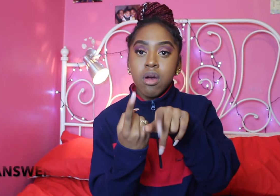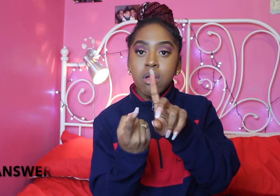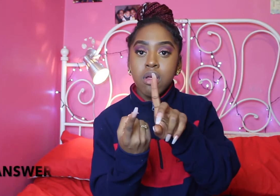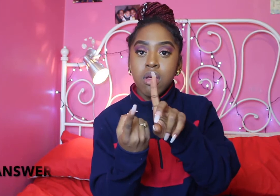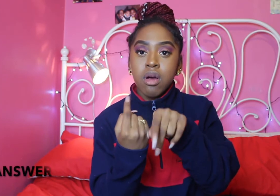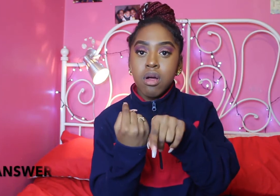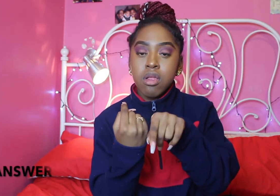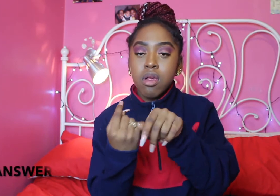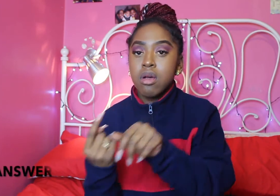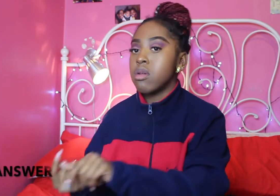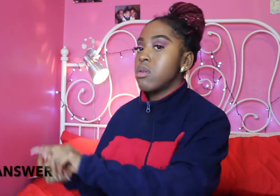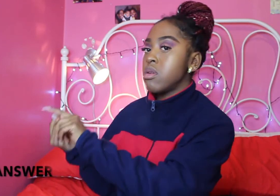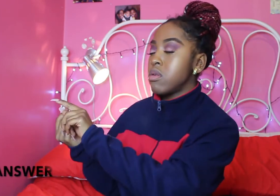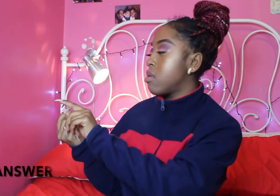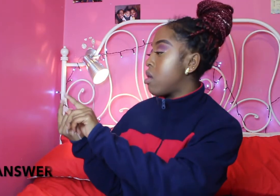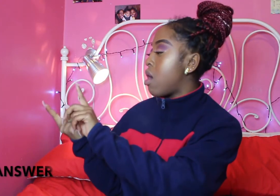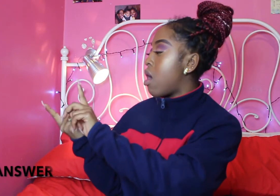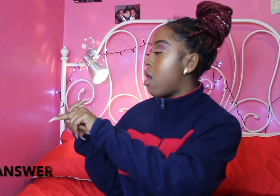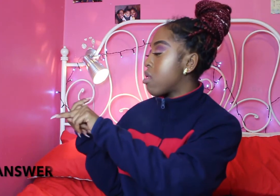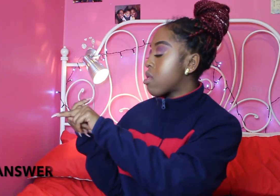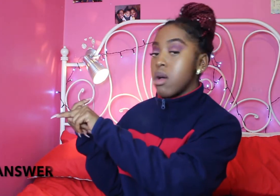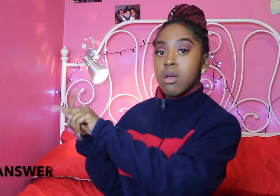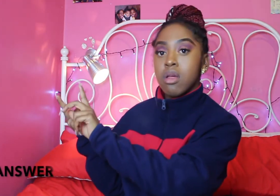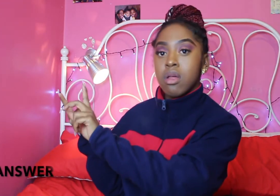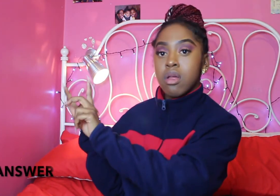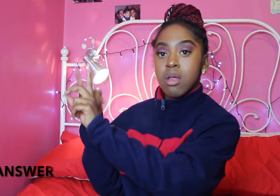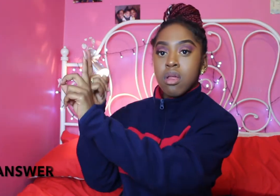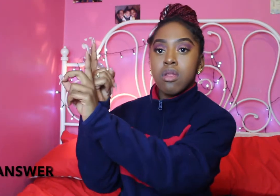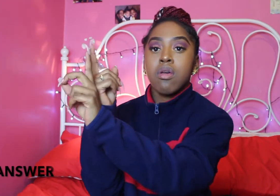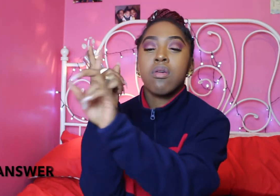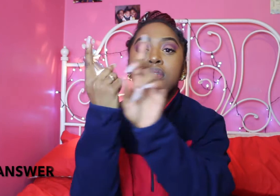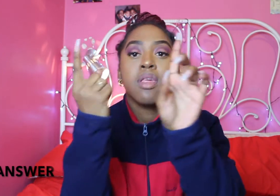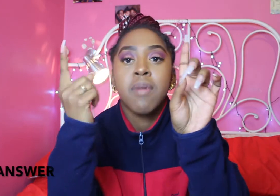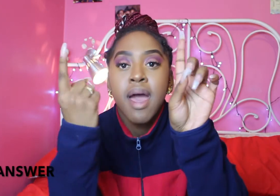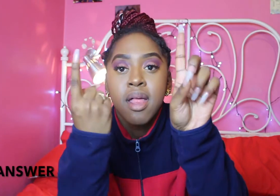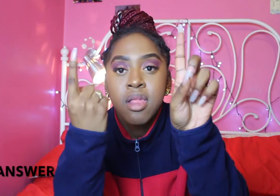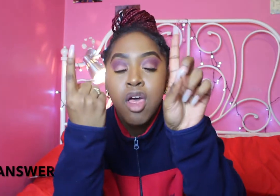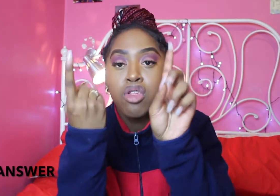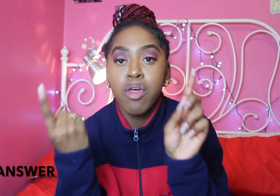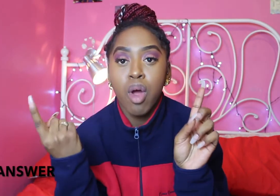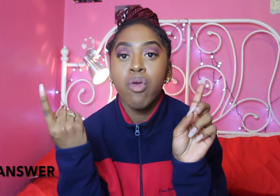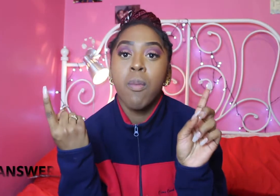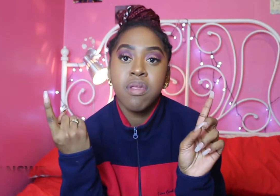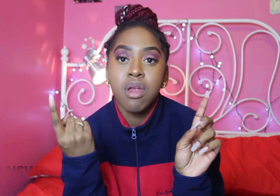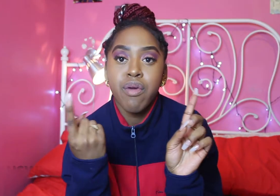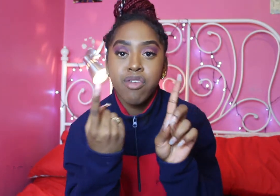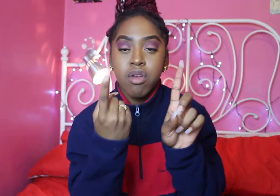Answer Answer Answer Answer So see my hands? So they're going the opposite direction